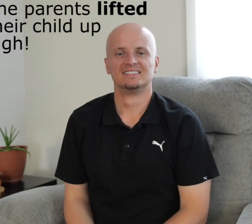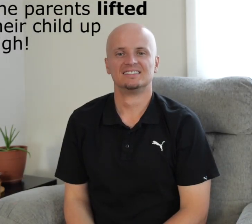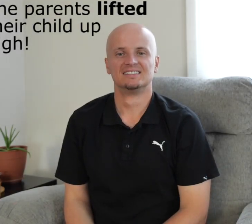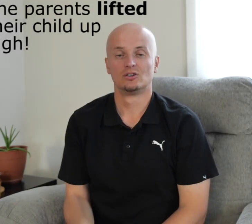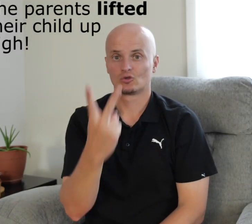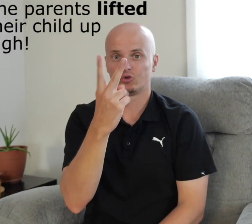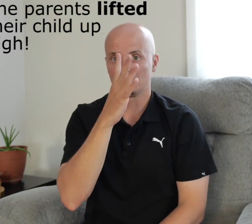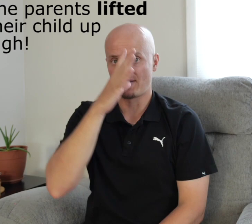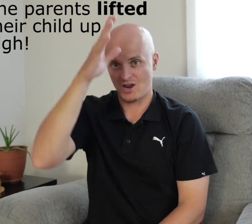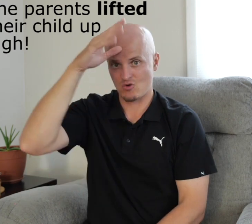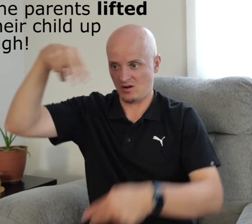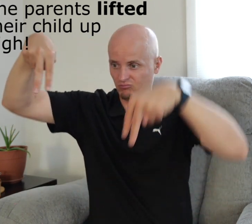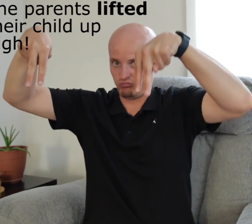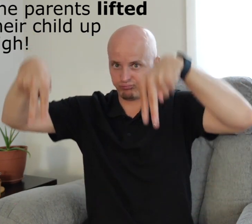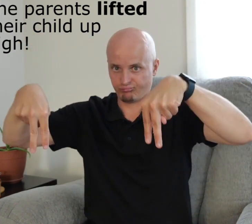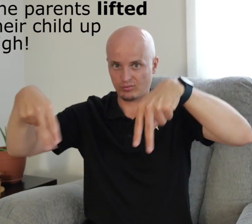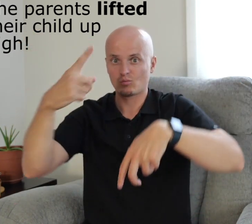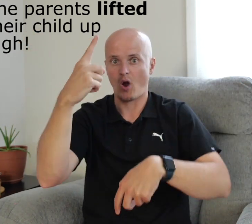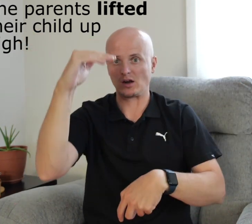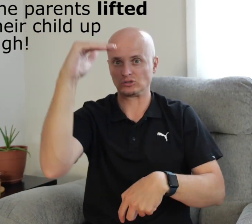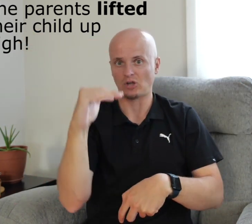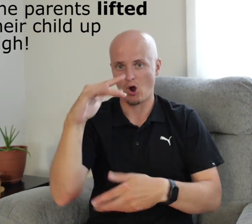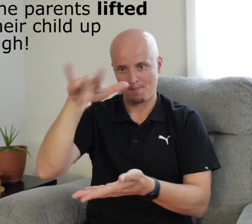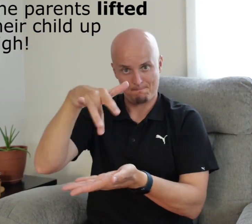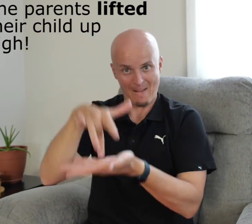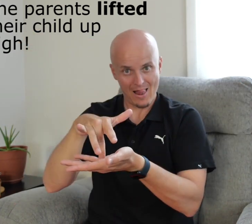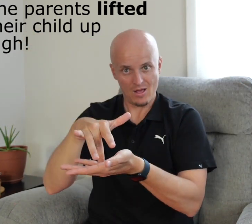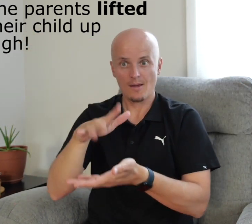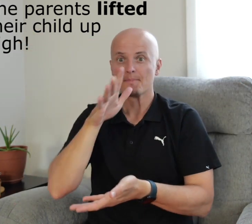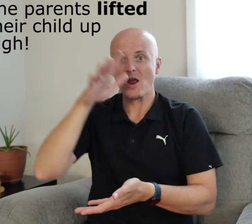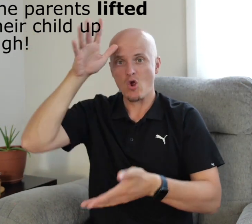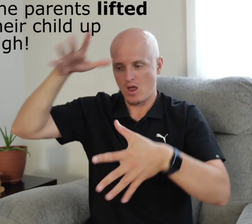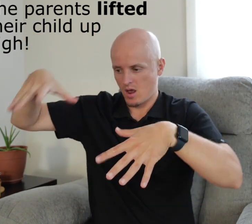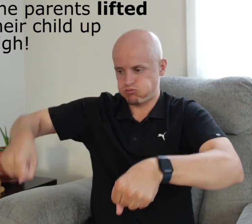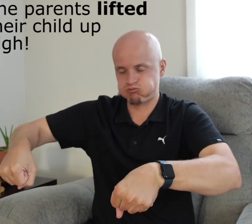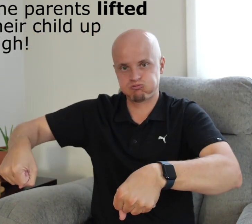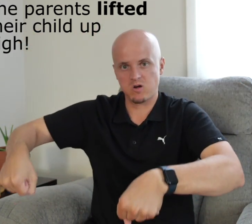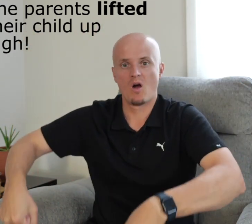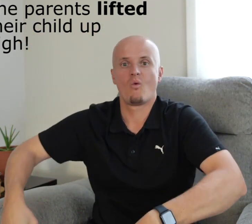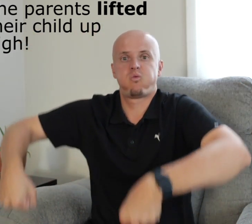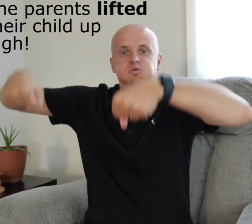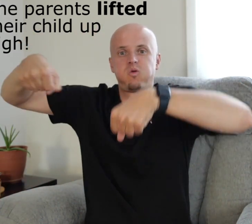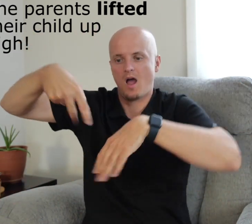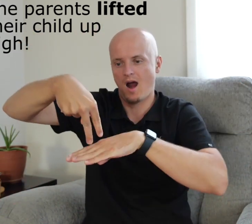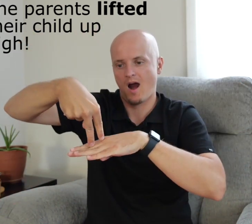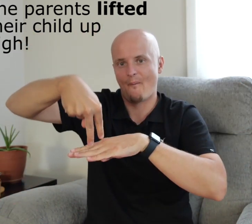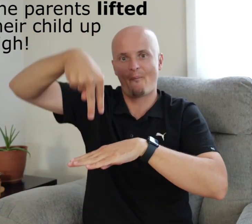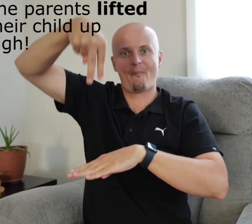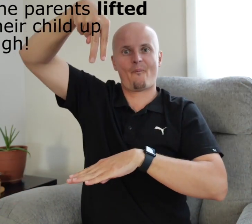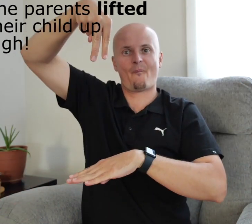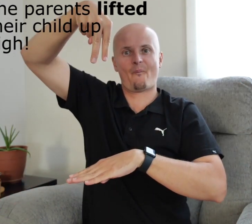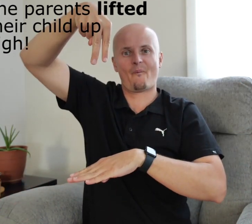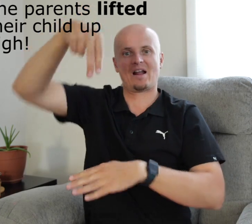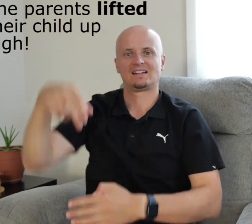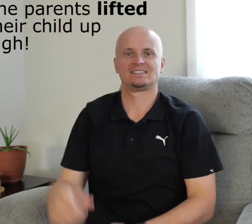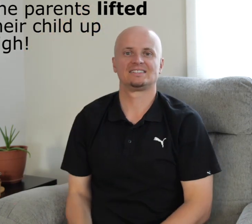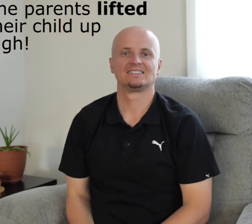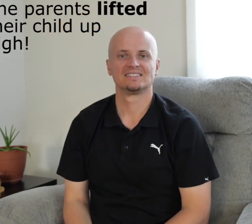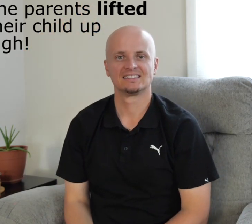A mom and dad are standing apart, facing each other. In the middle, there's a child. The mom and dad each take one of the child's hands and lift the